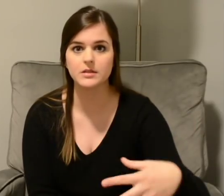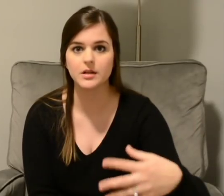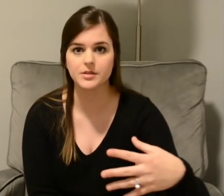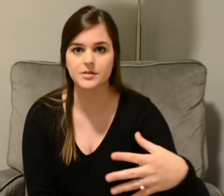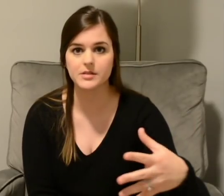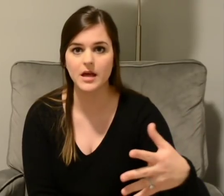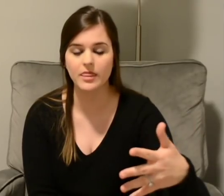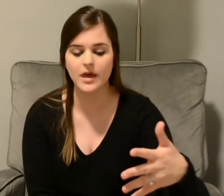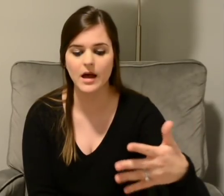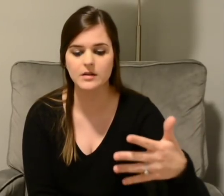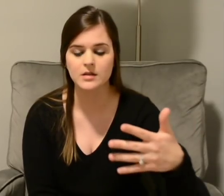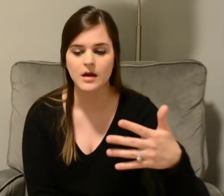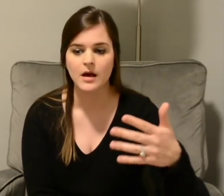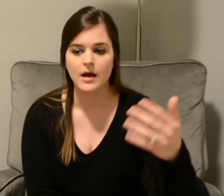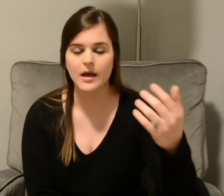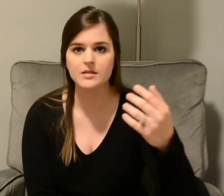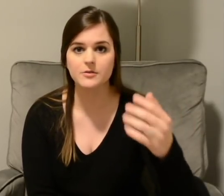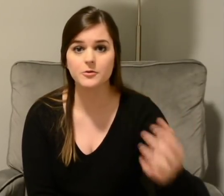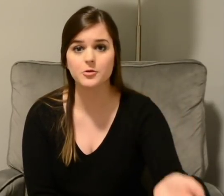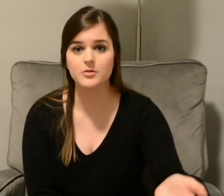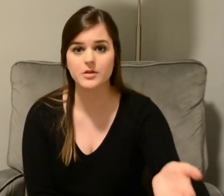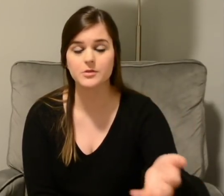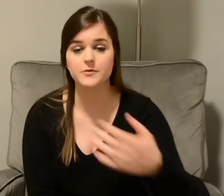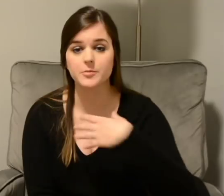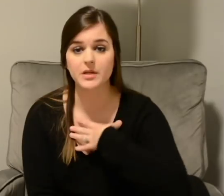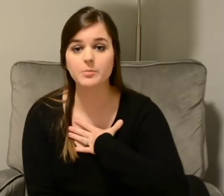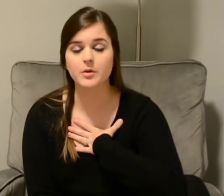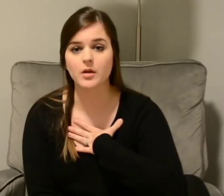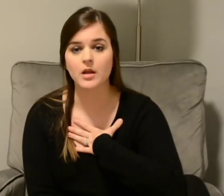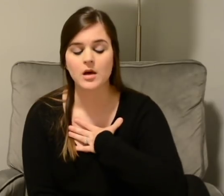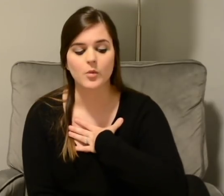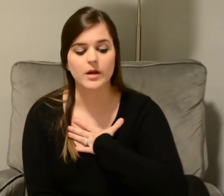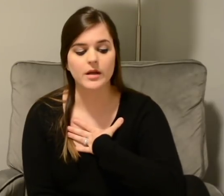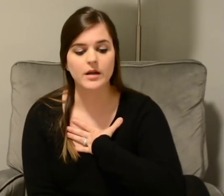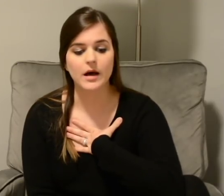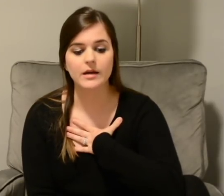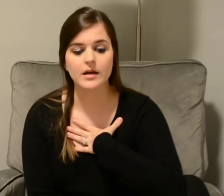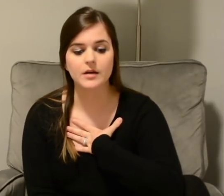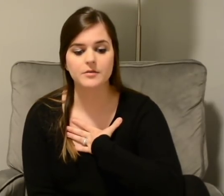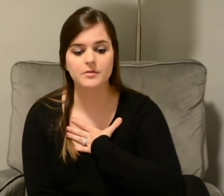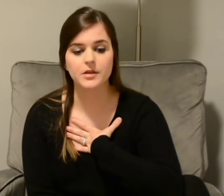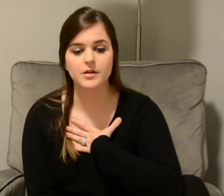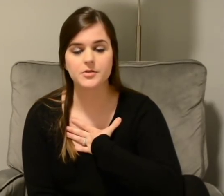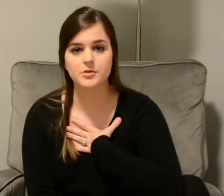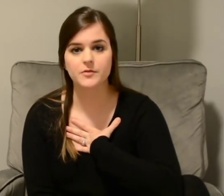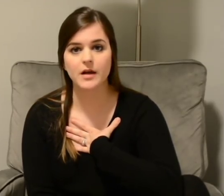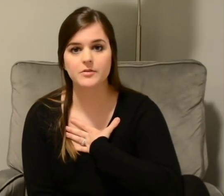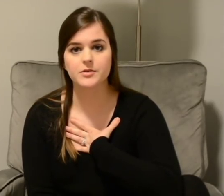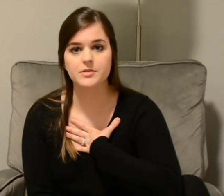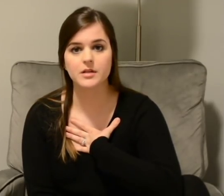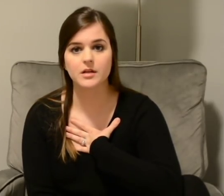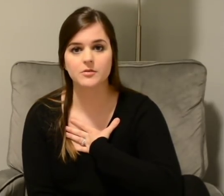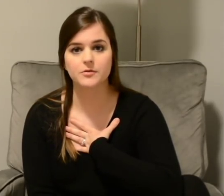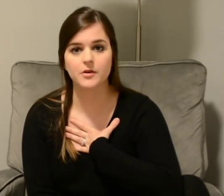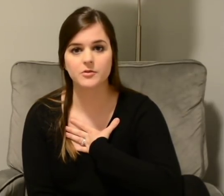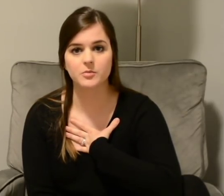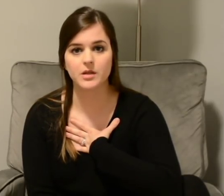understand that. As a funeral director for people, when I have their survivors sitting in front of me,